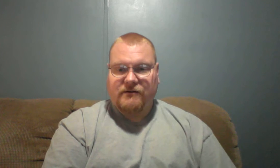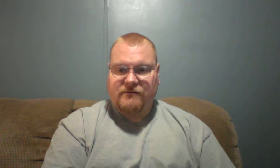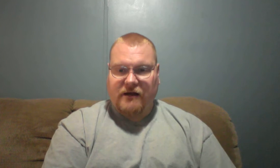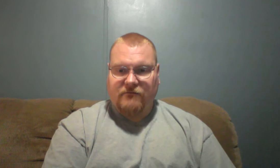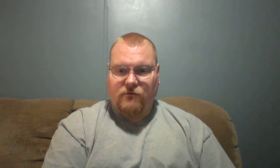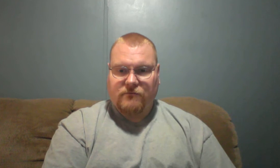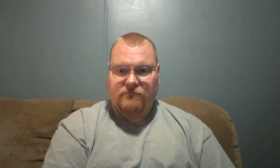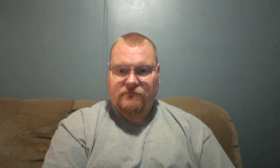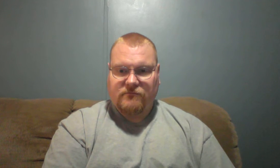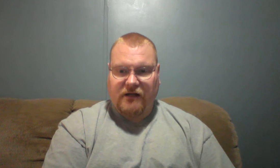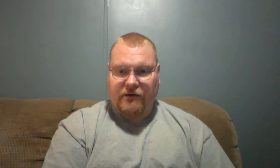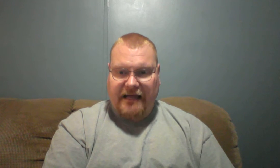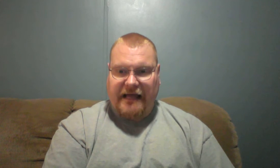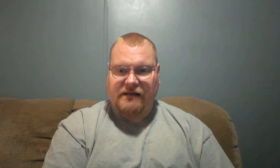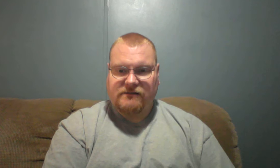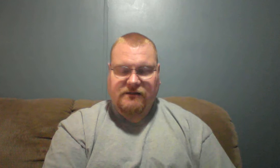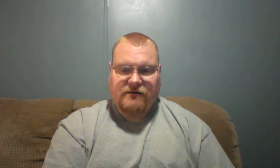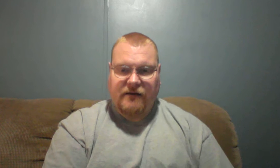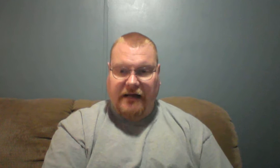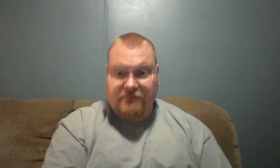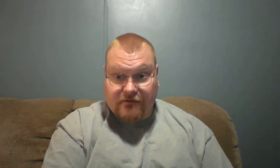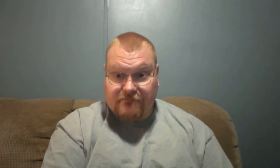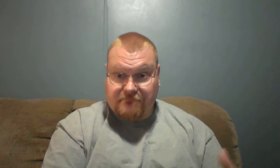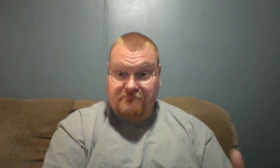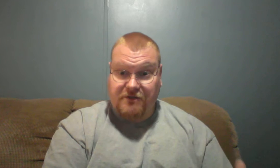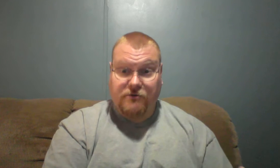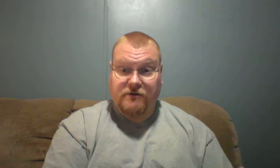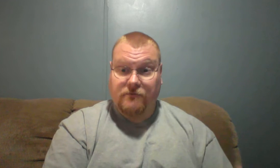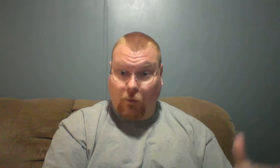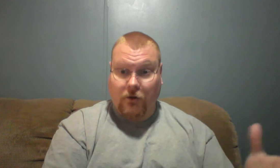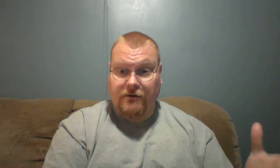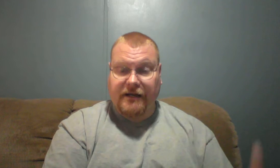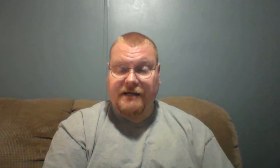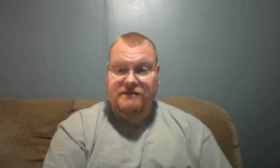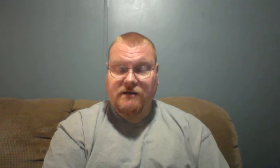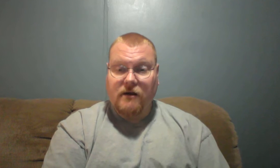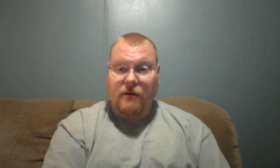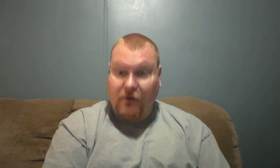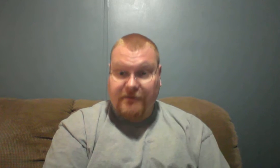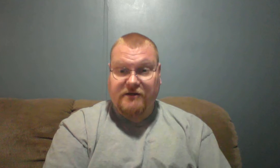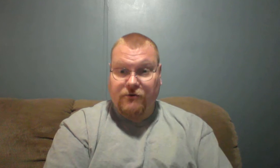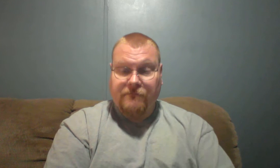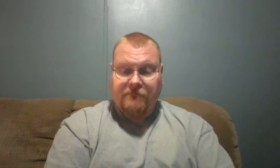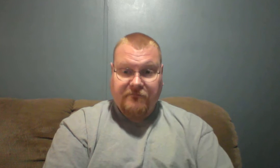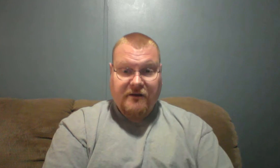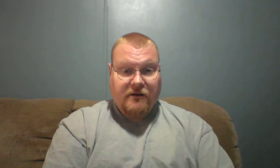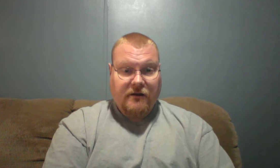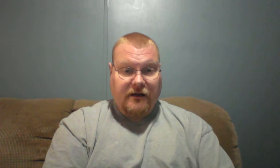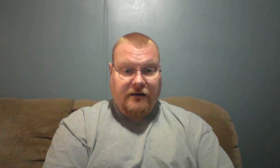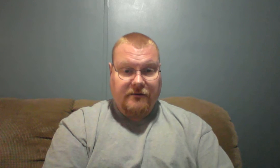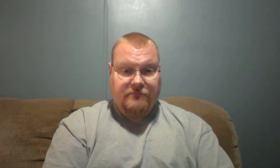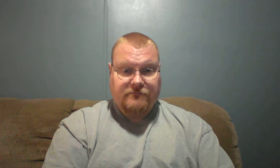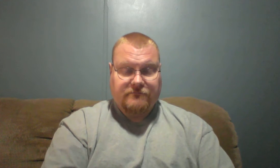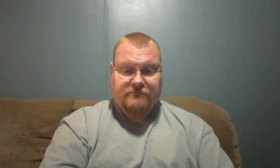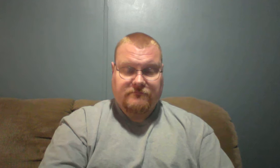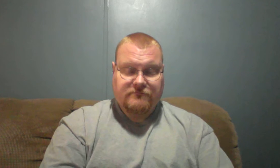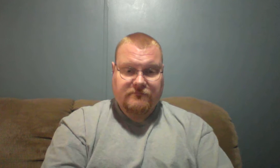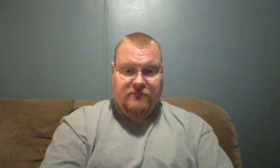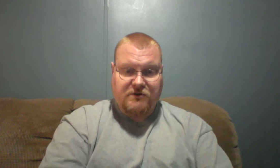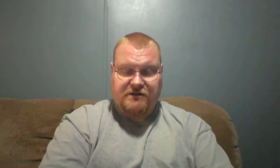therefore, you know, he has, and I do the work that he's put me to, uh, which is